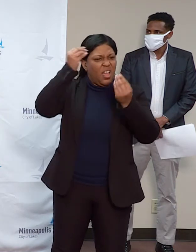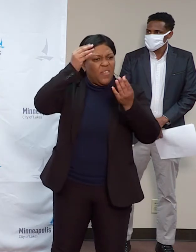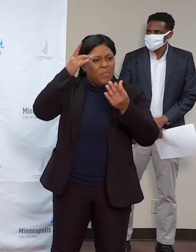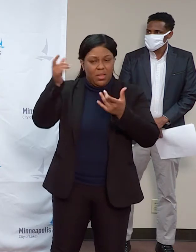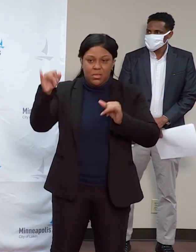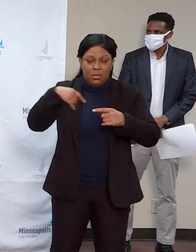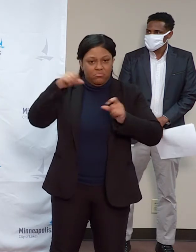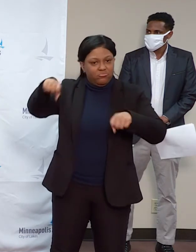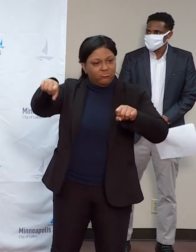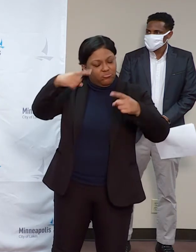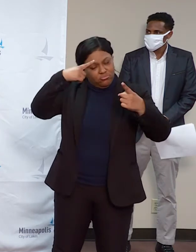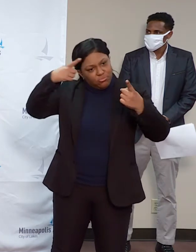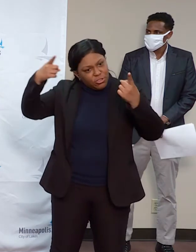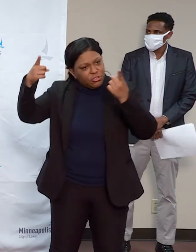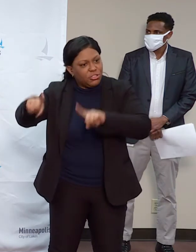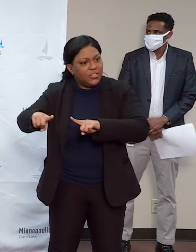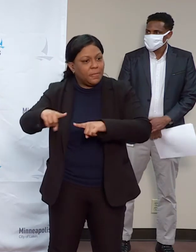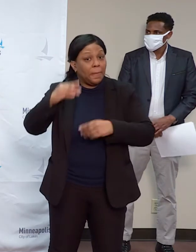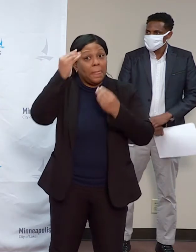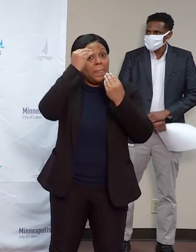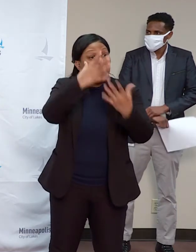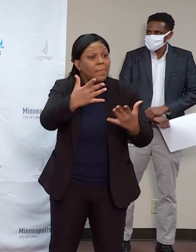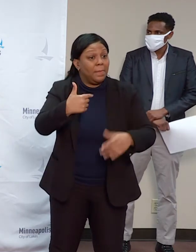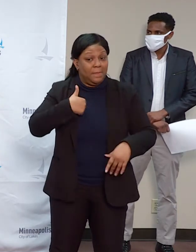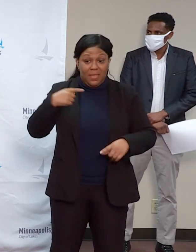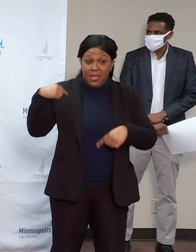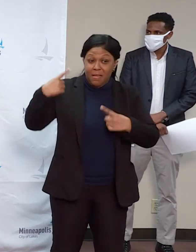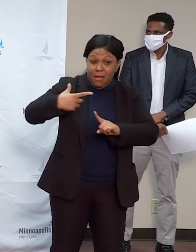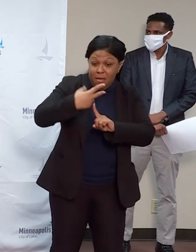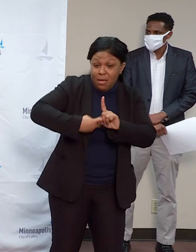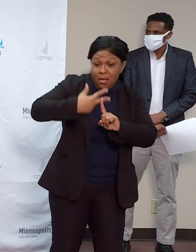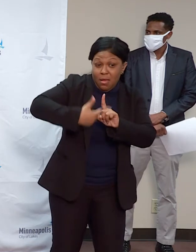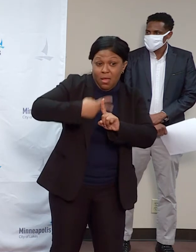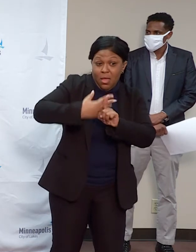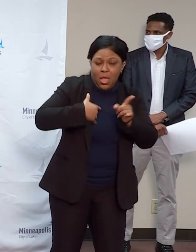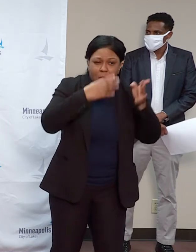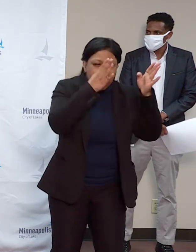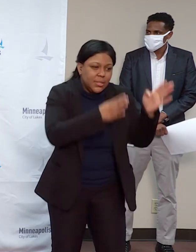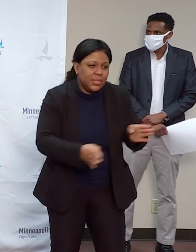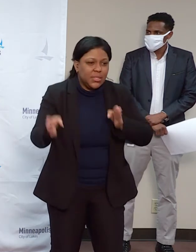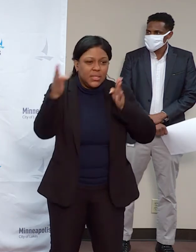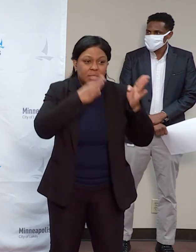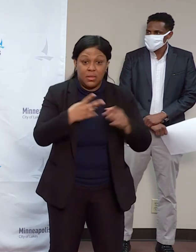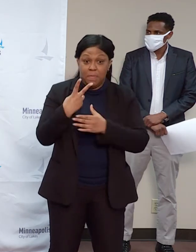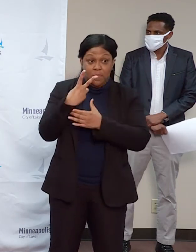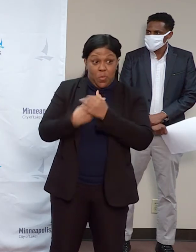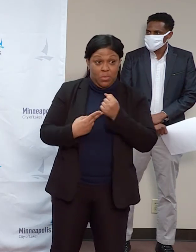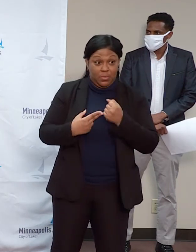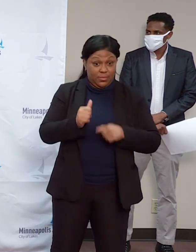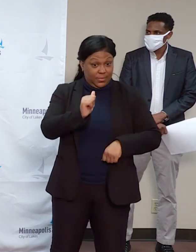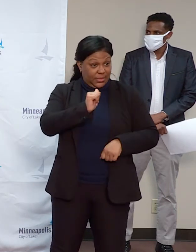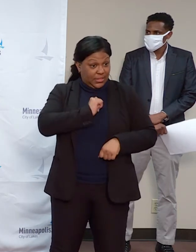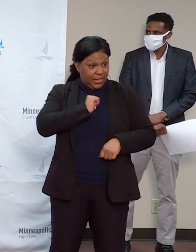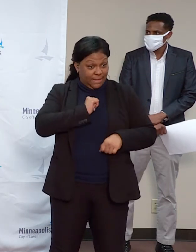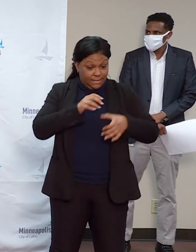spent many months leading up to today, planning both independently and collaboratively with our partners, both